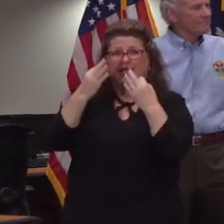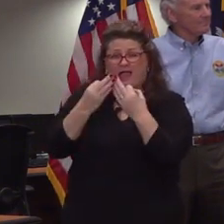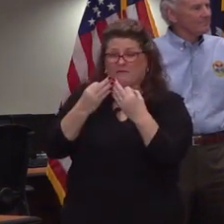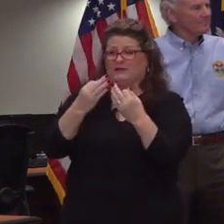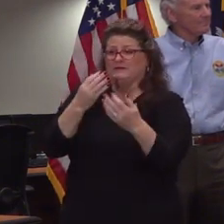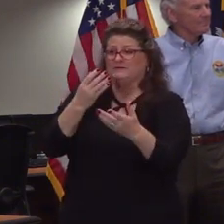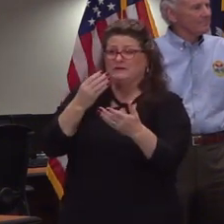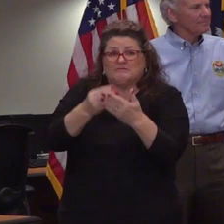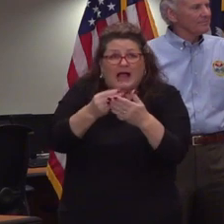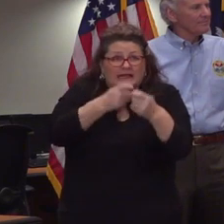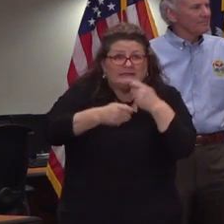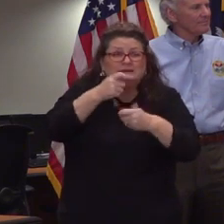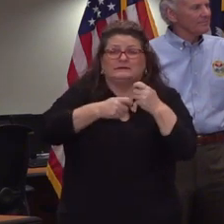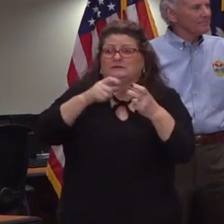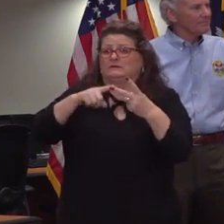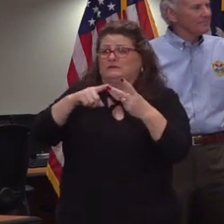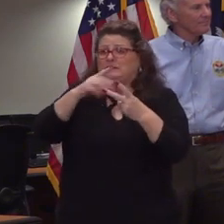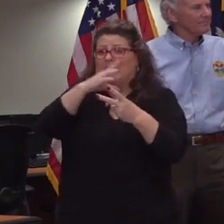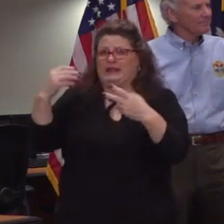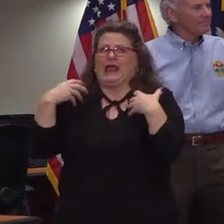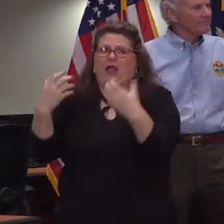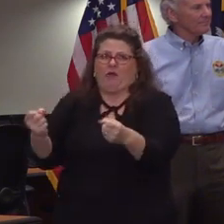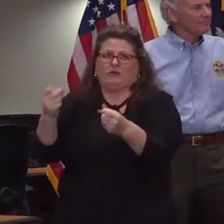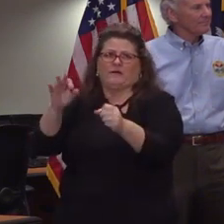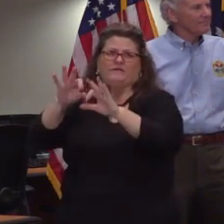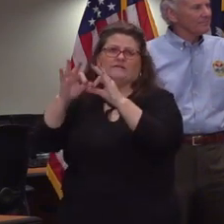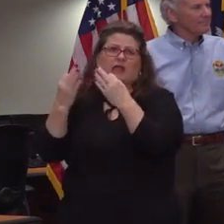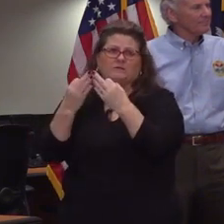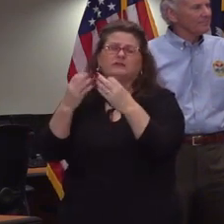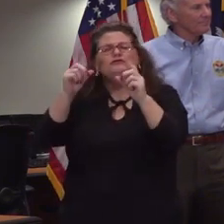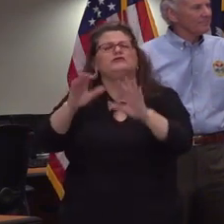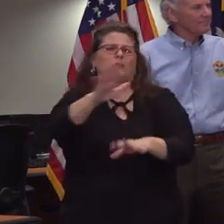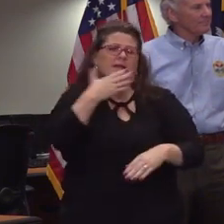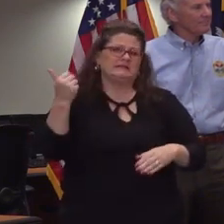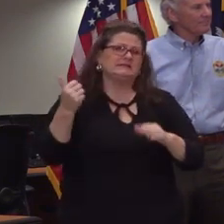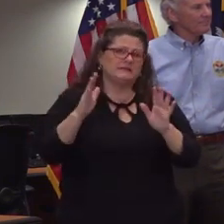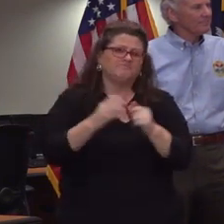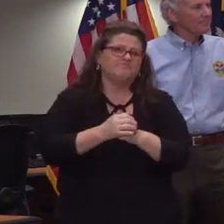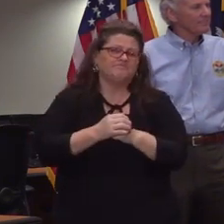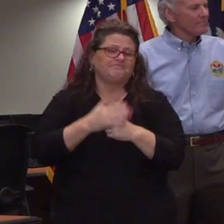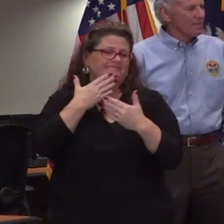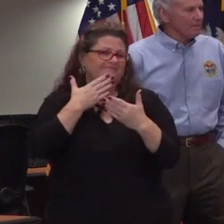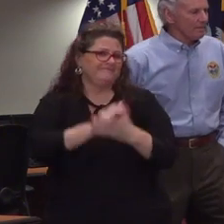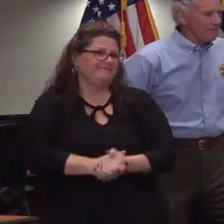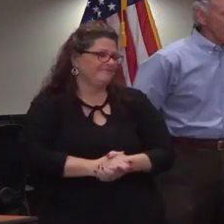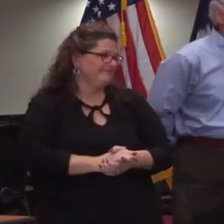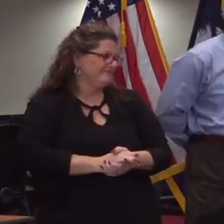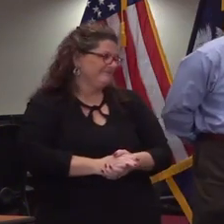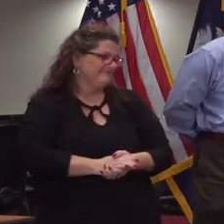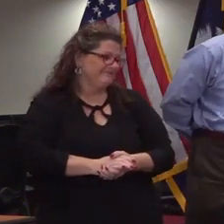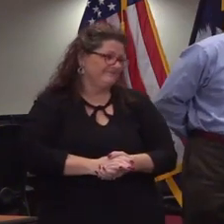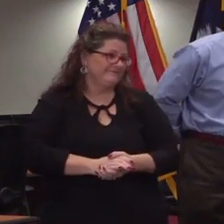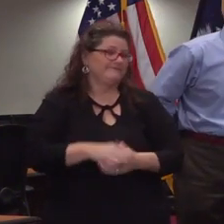so take care of yourself and your family and do the best you can with the instruction in the time that you have together thank you thank you